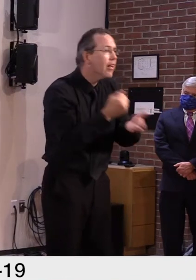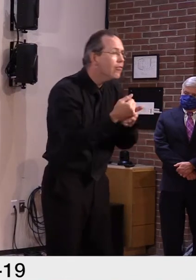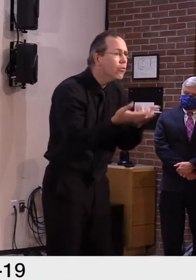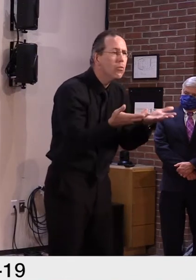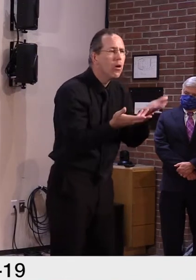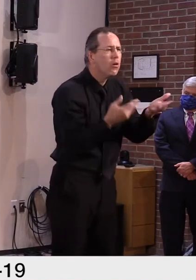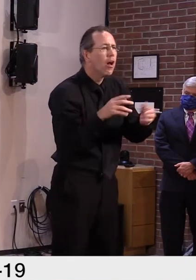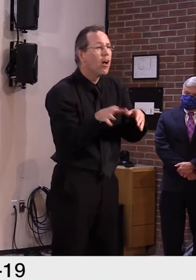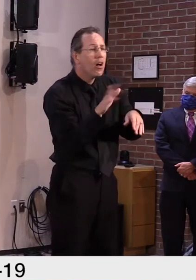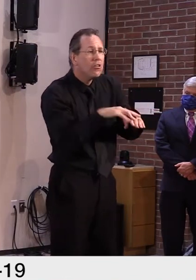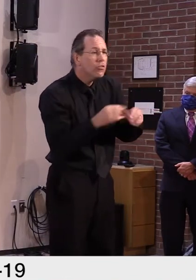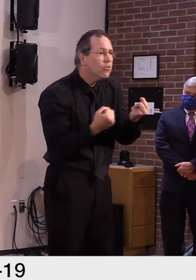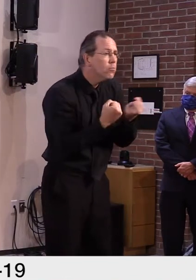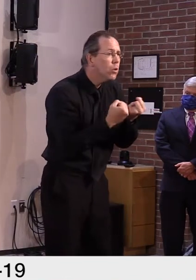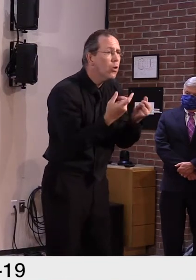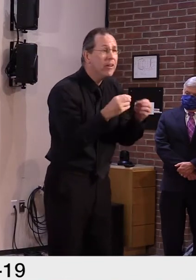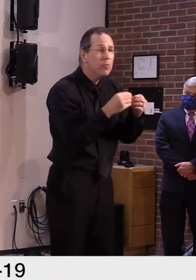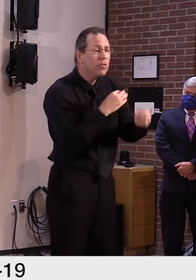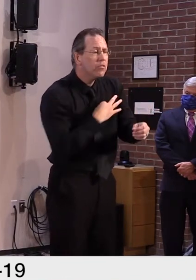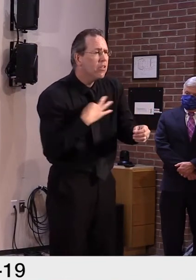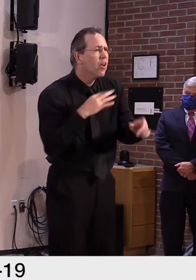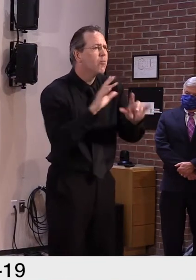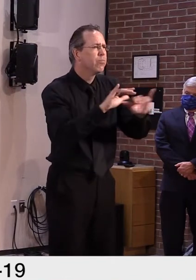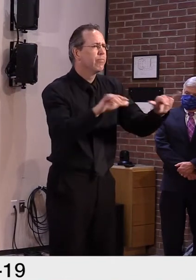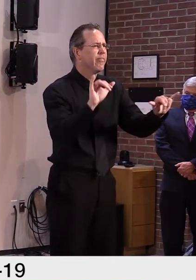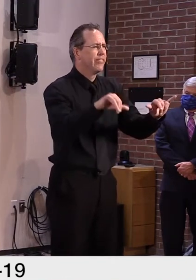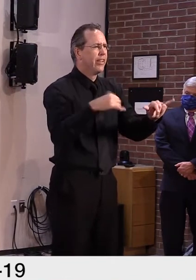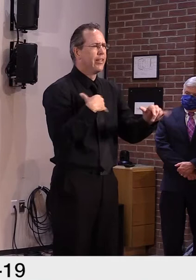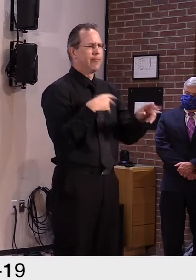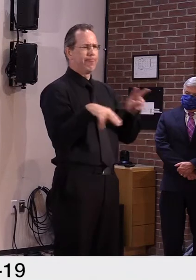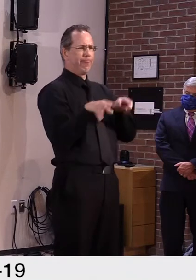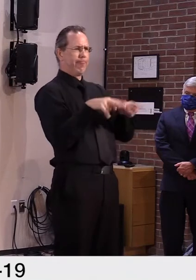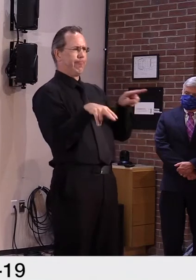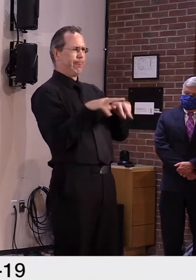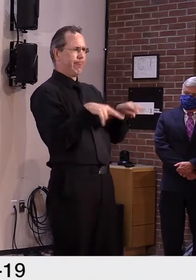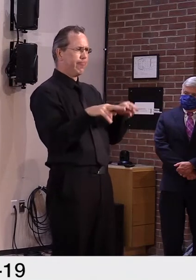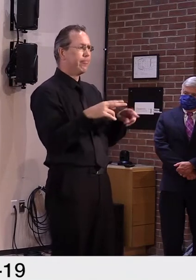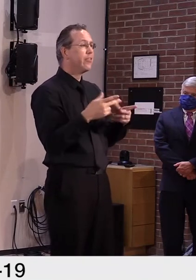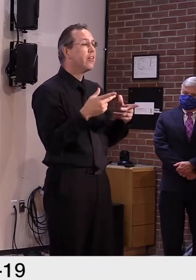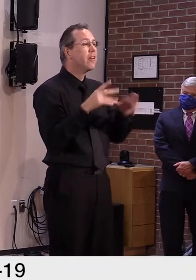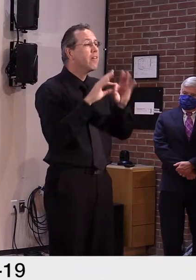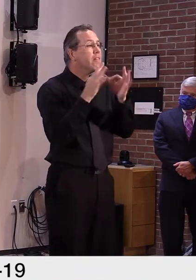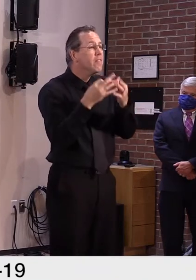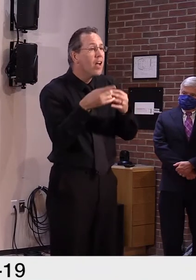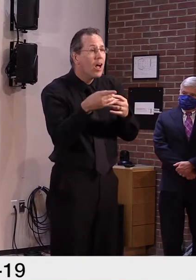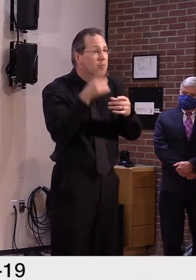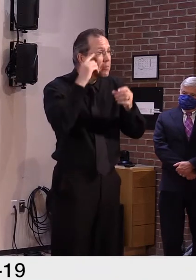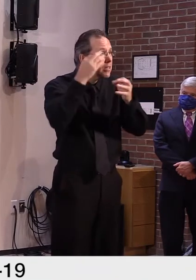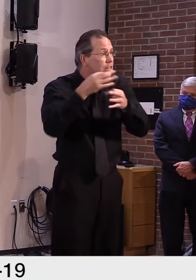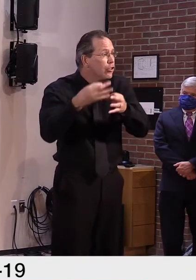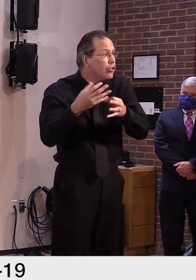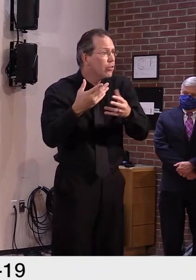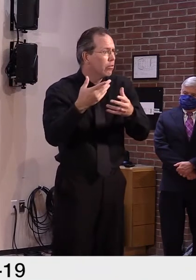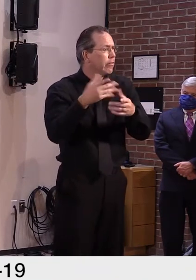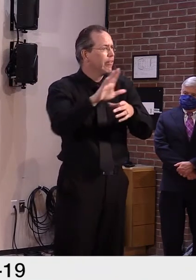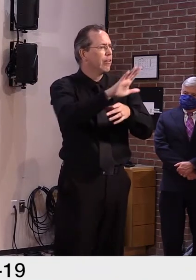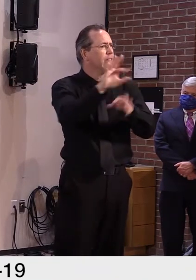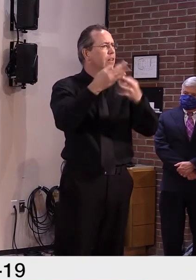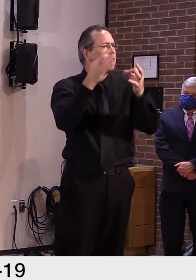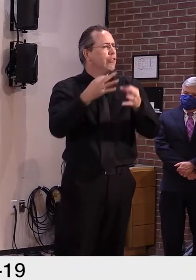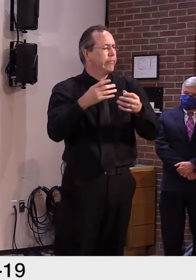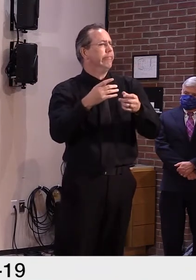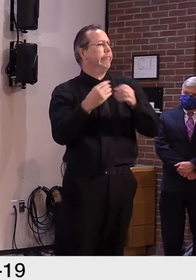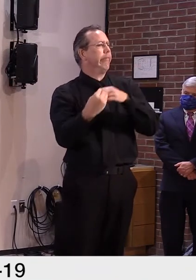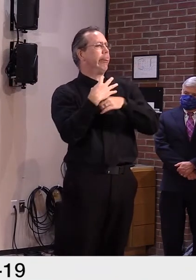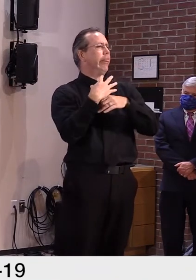decisions that families make are very complex. And sometimes it may, they may change over time. So a